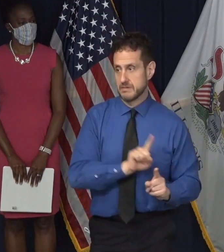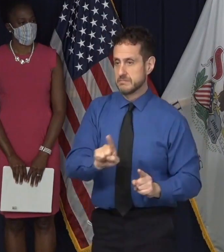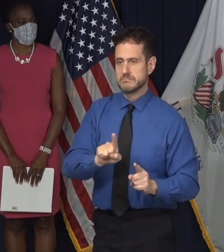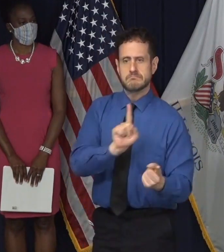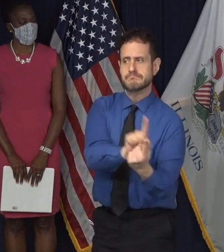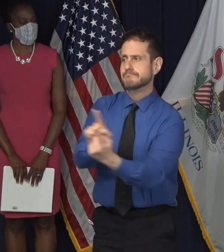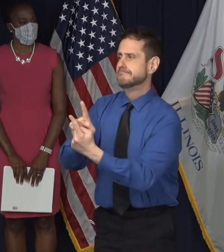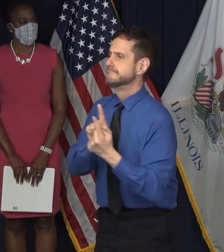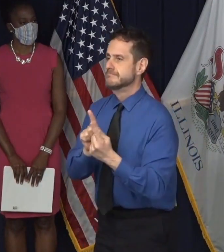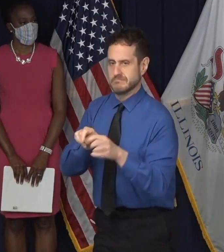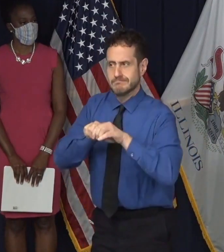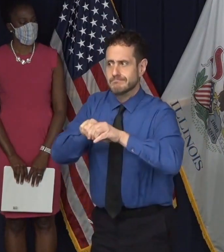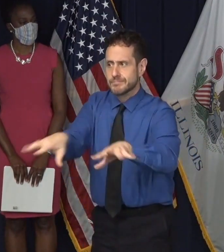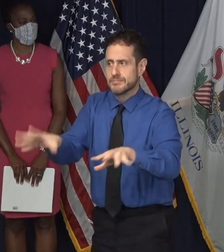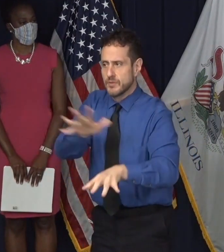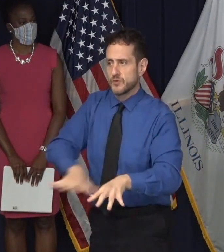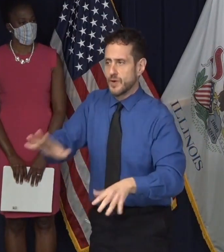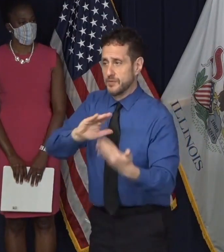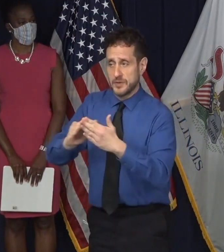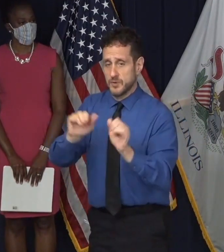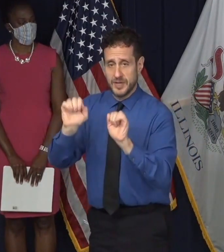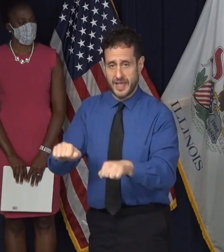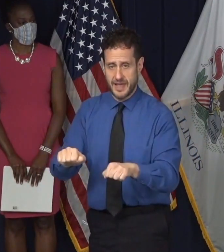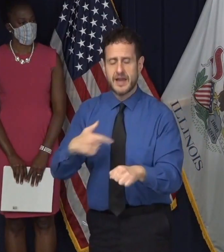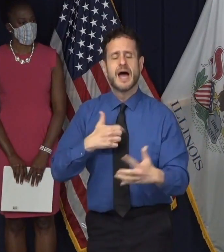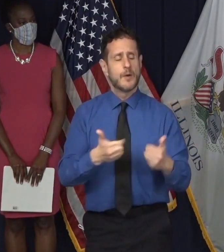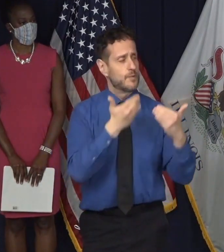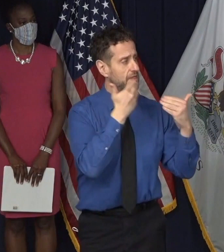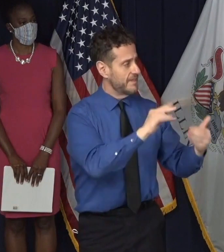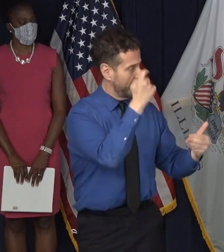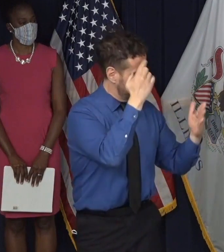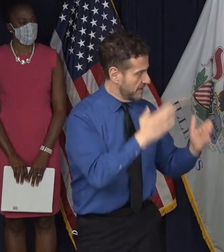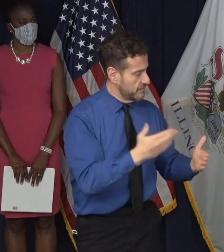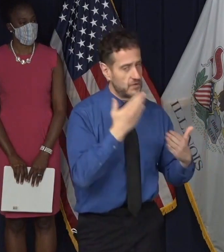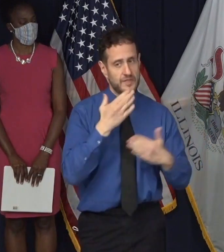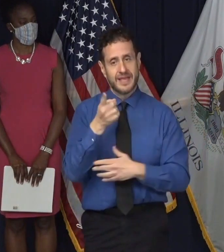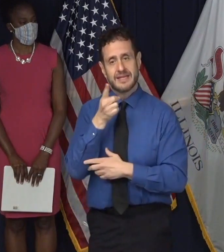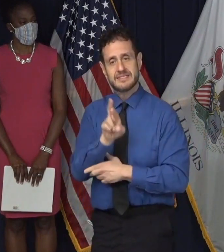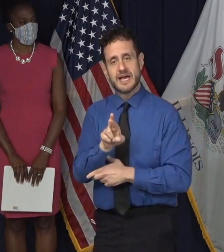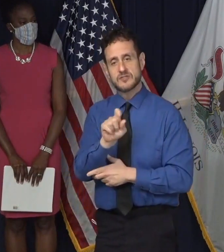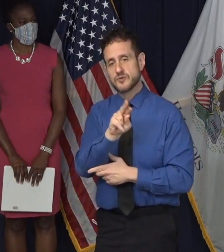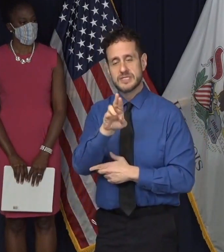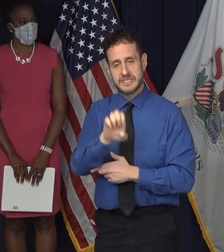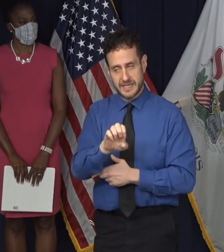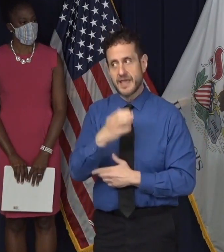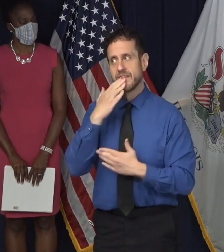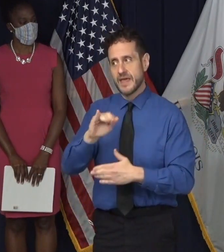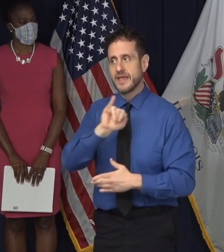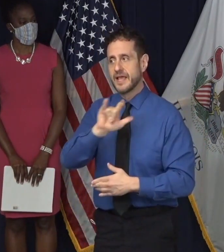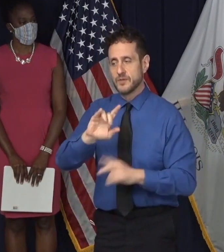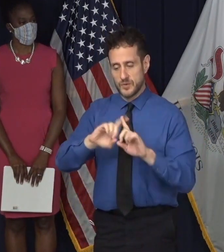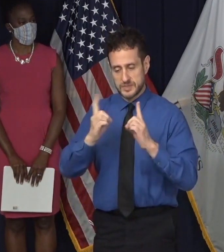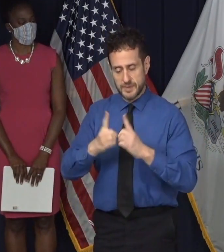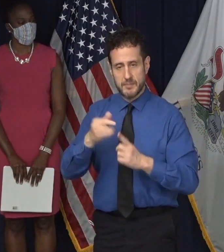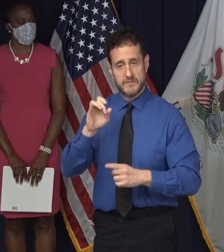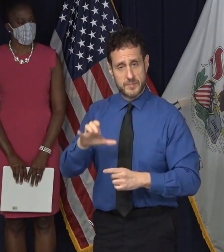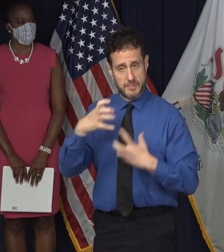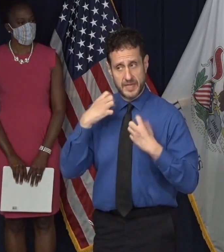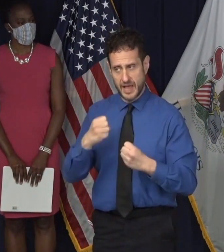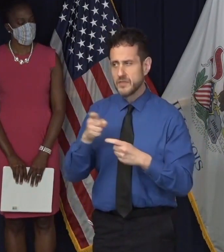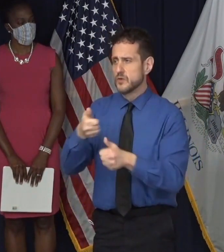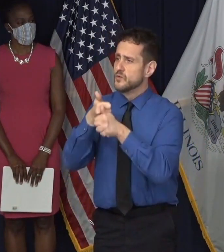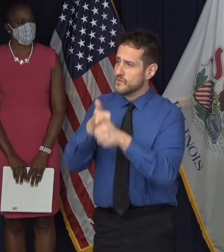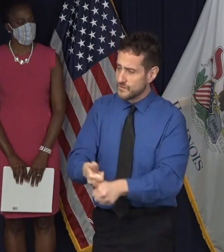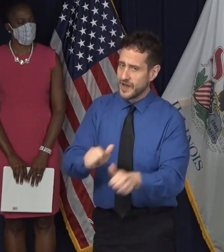I want to thank Governor Pritzker, Dr. Ezeke and Illinois Department of Public Health for following the science and making difficult decisions